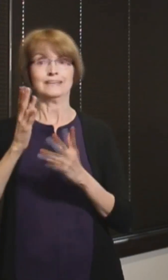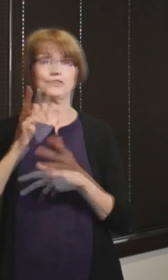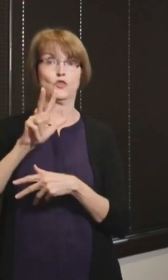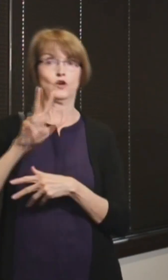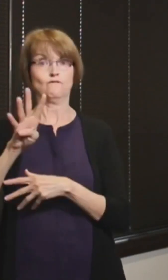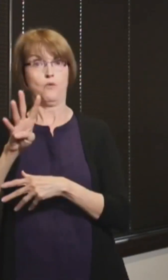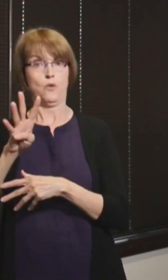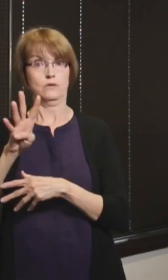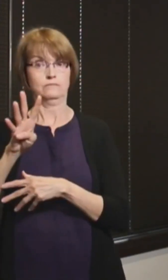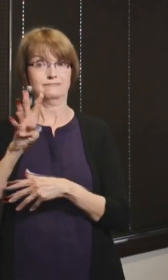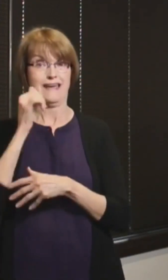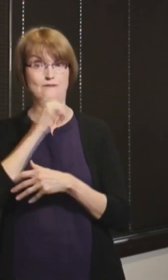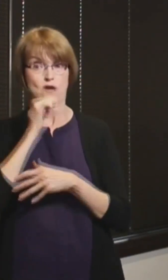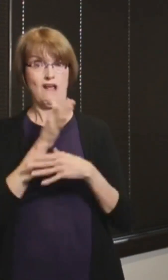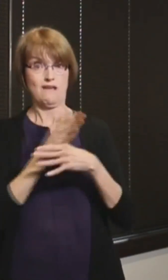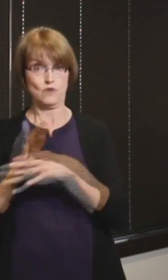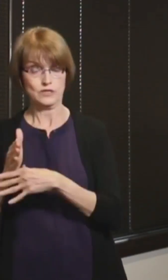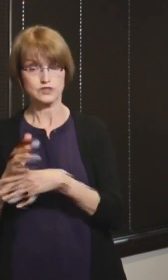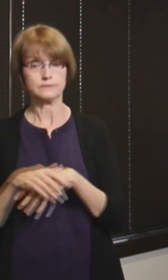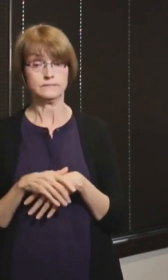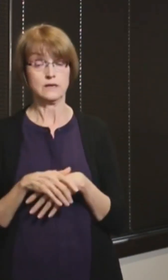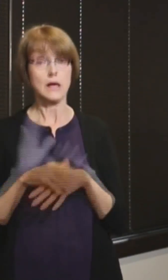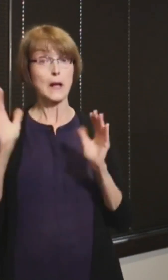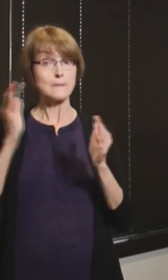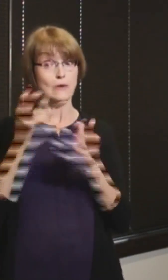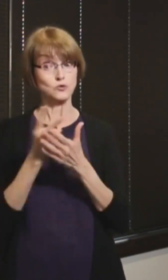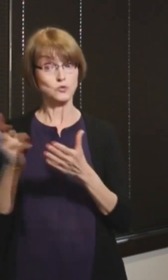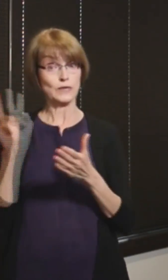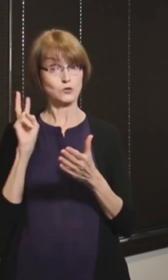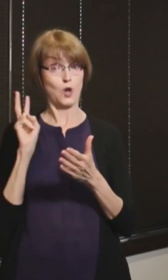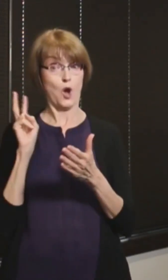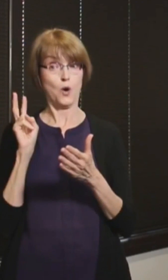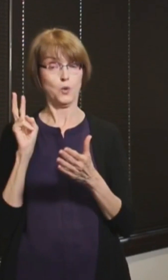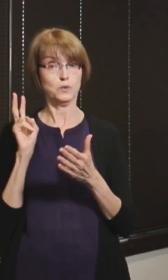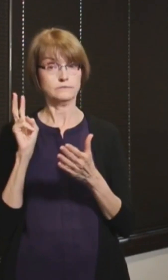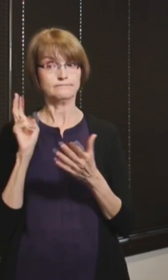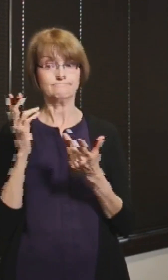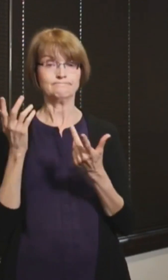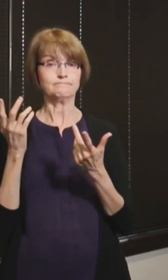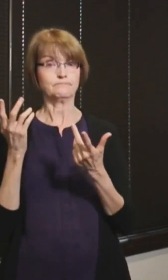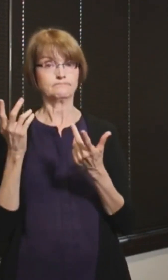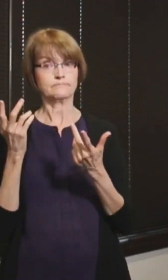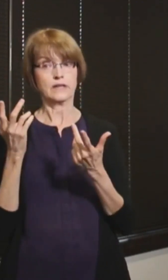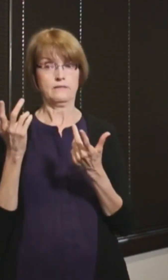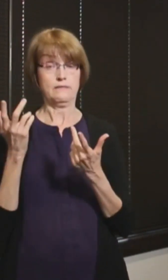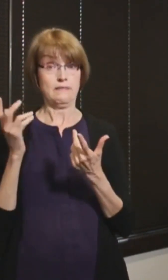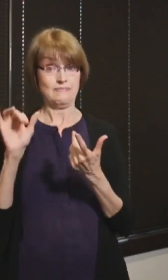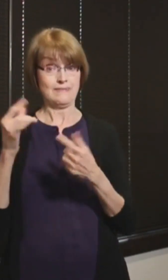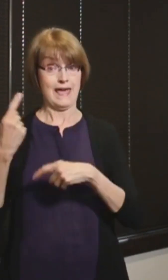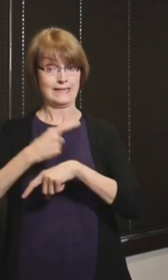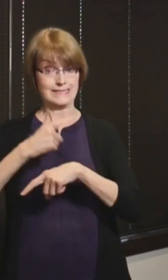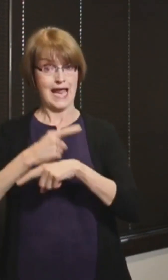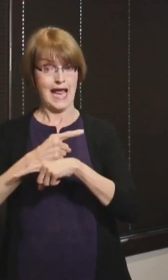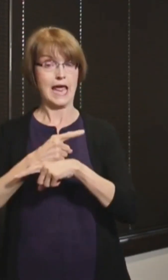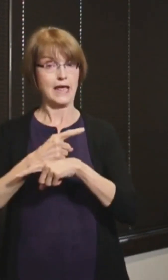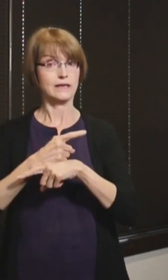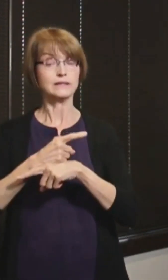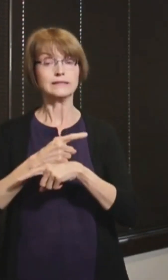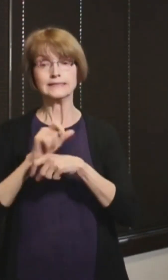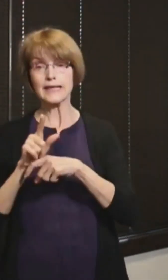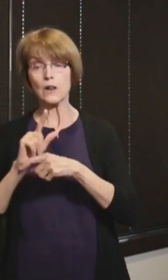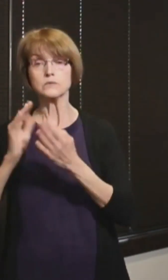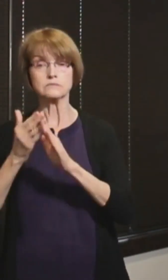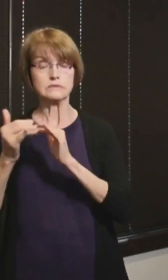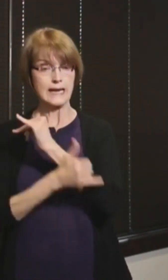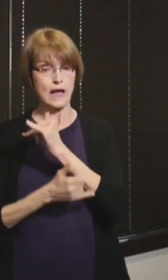Now to put this into perspective, two weeks ago, the day that mandatory mask ordering was instituted across St. Lucidian